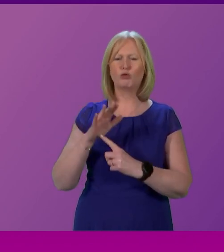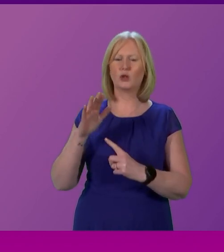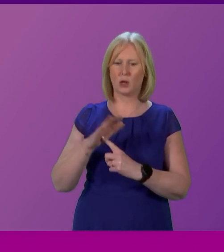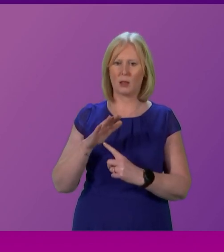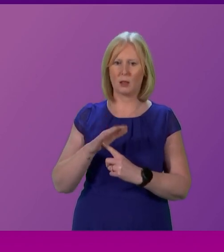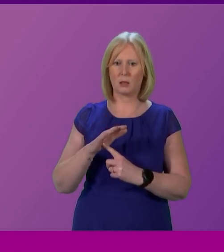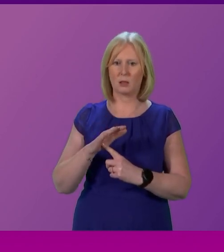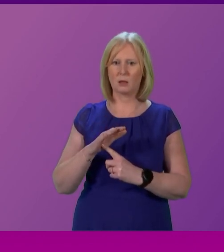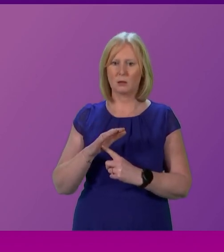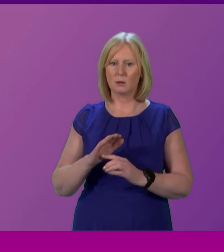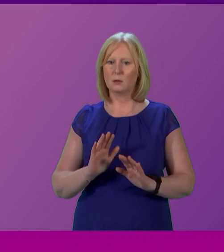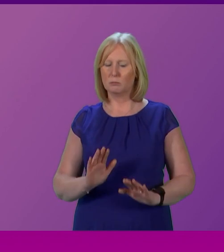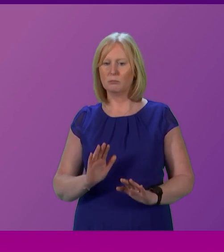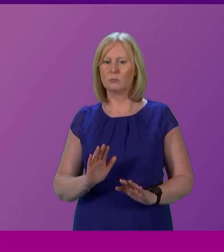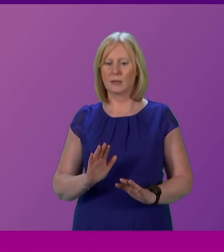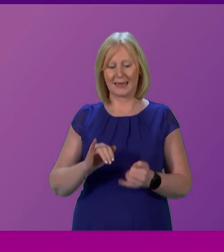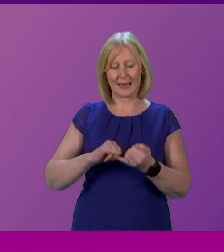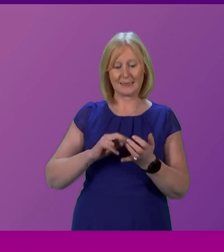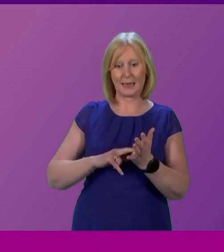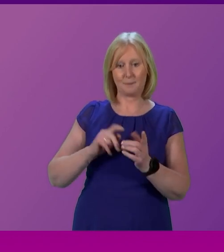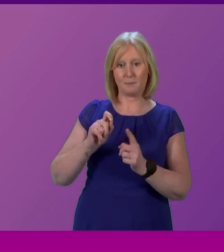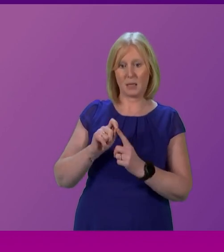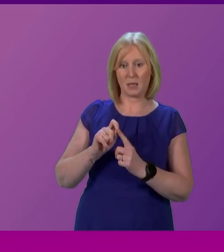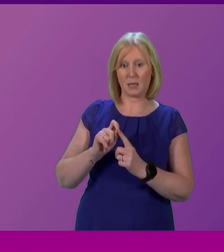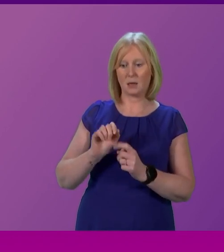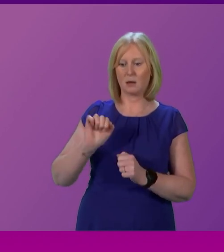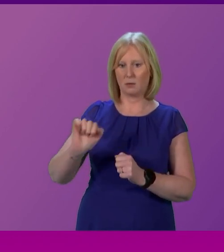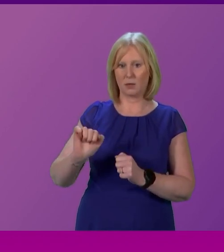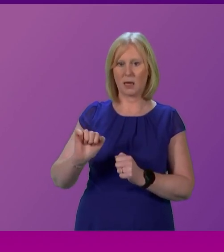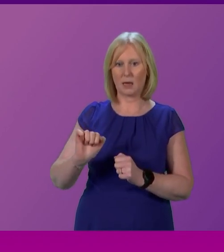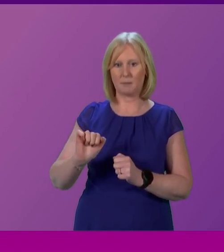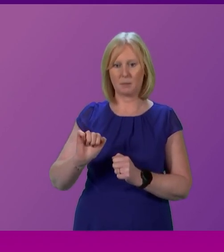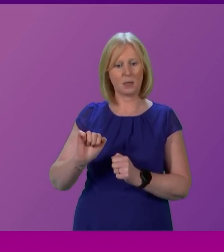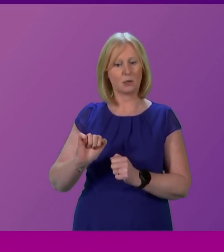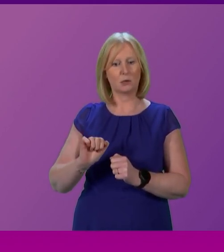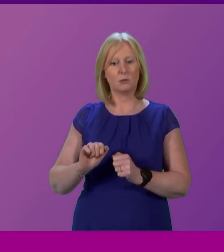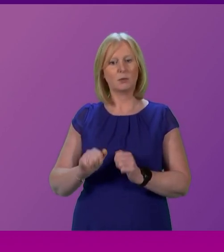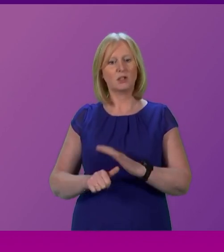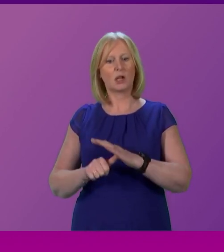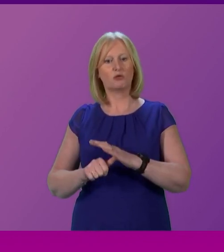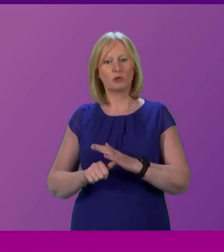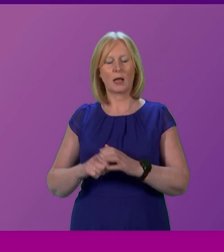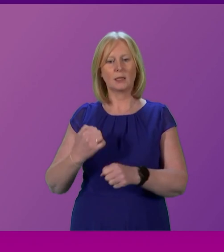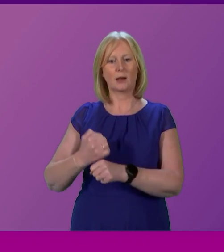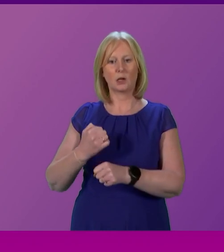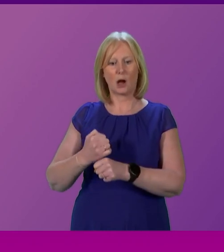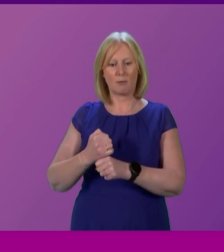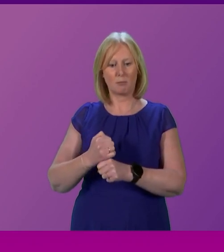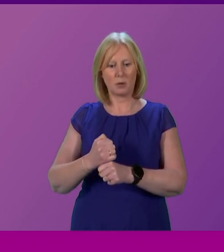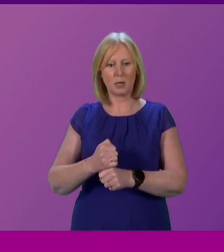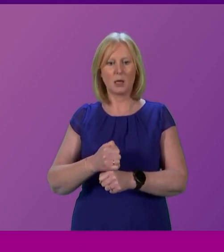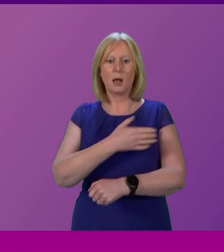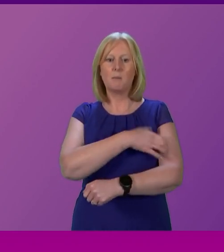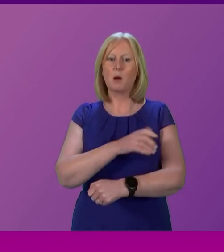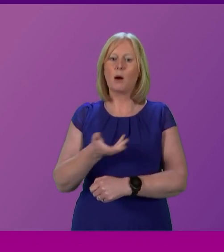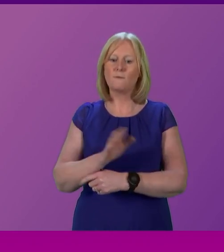And I want to finish on this point. Because the SNP has been a centralising government. Taking power away from our local authorities and communities. And we are